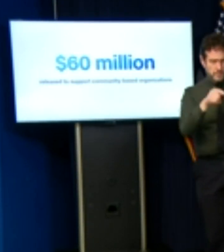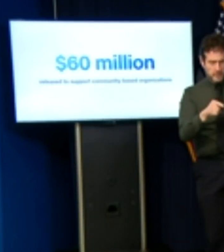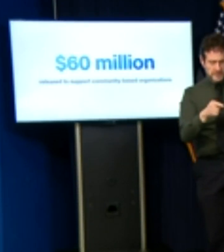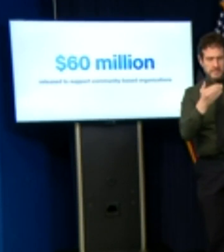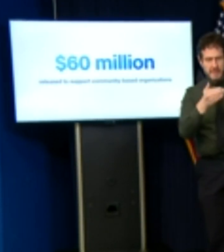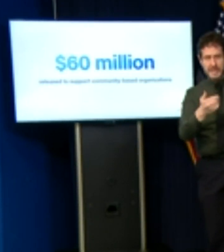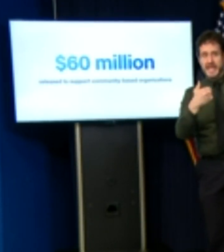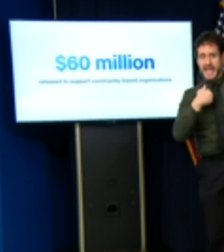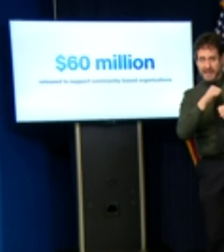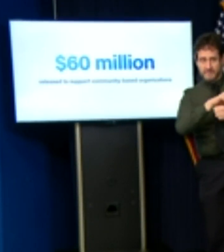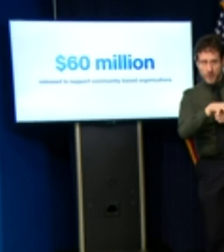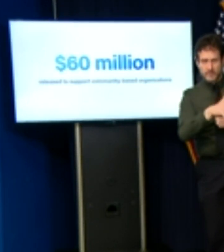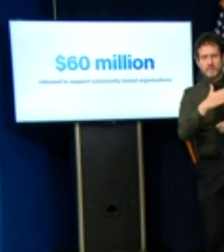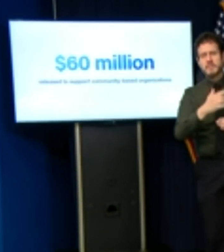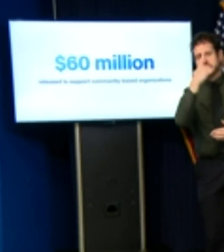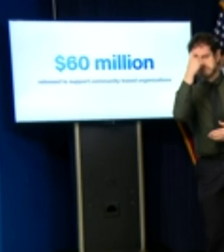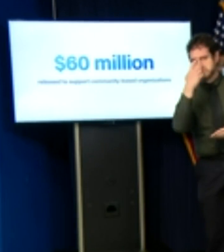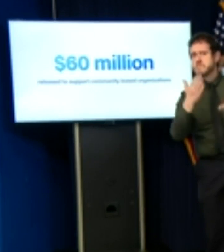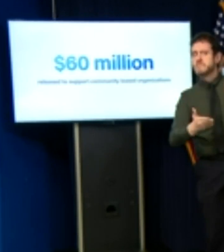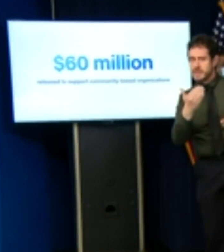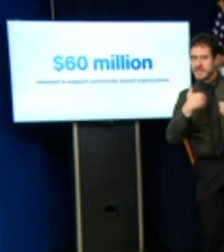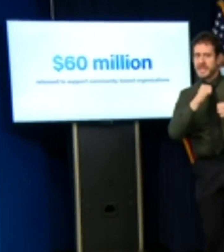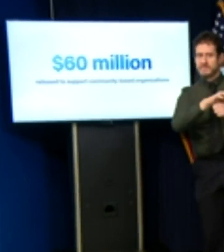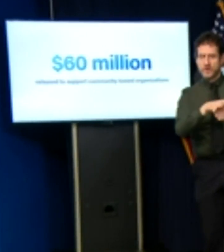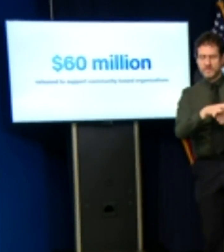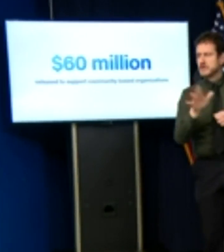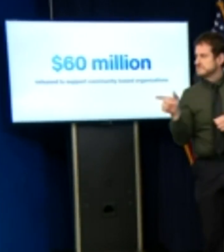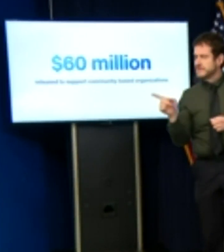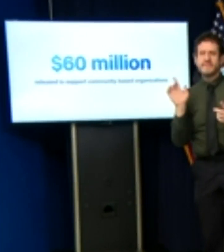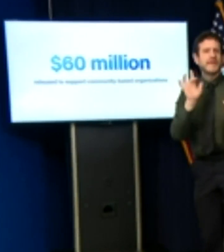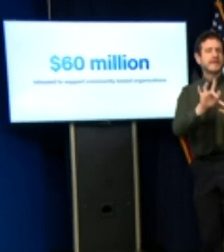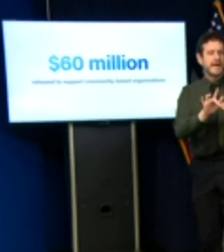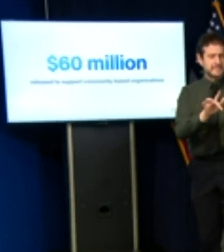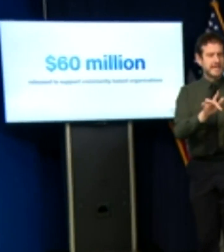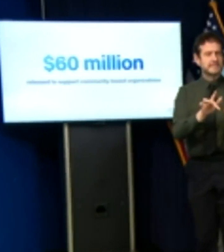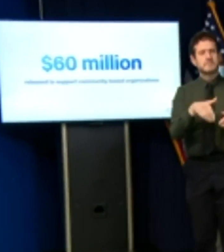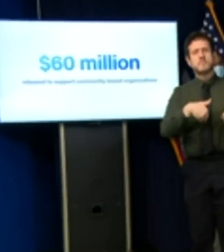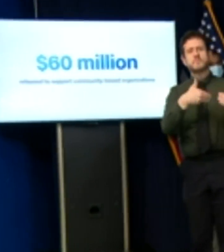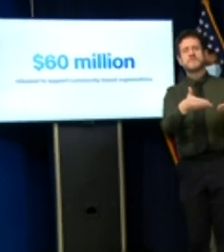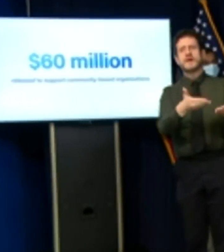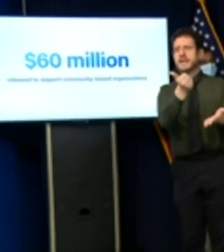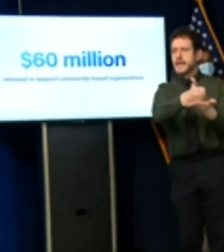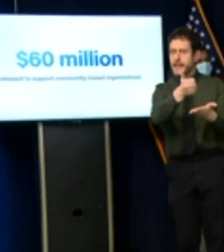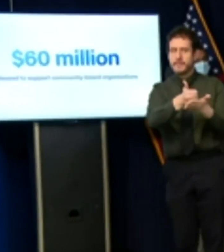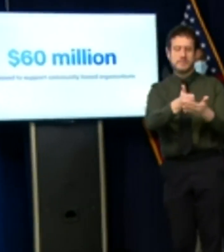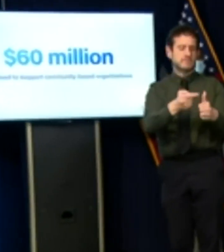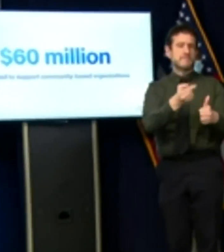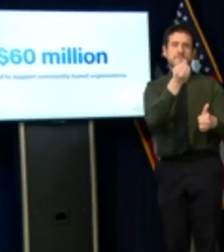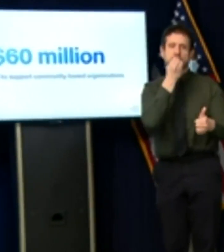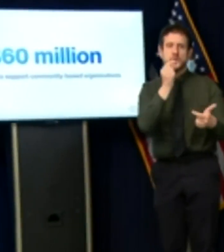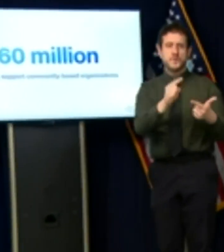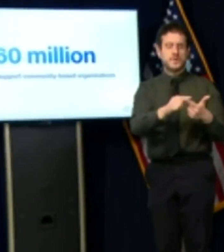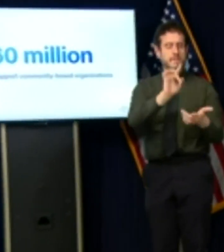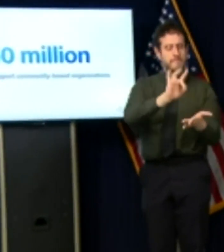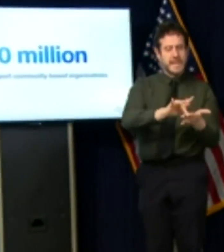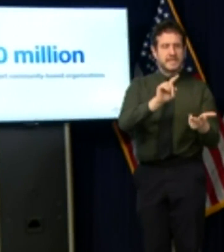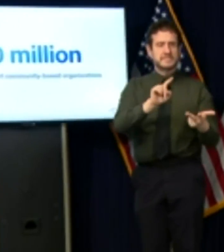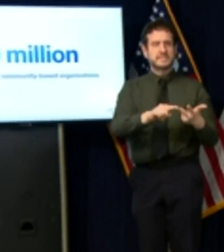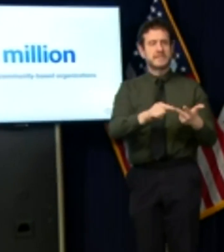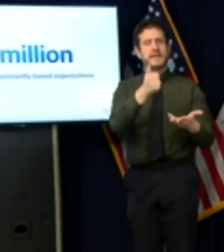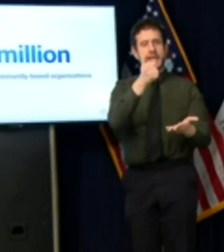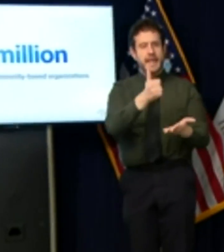covid with critical services and resources such as meals medicine mobility assistance mental health